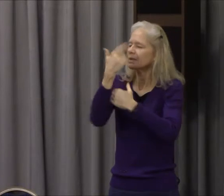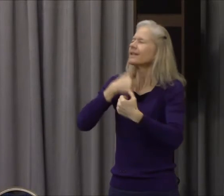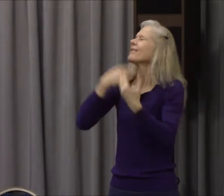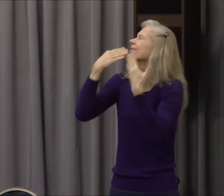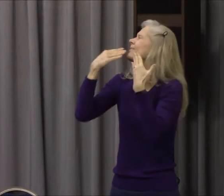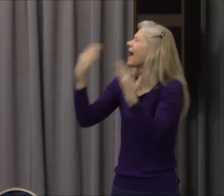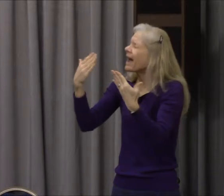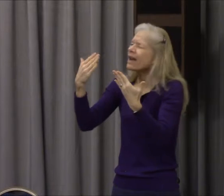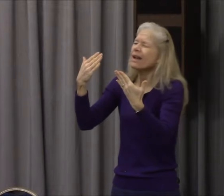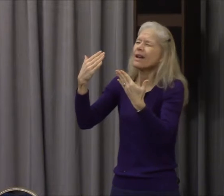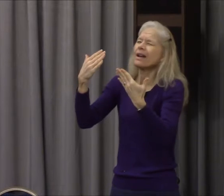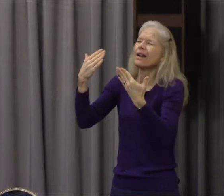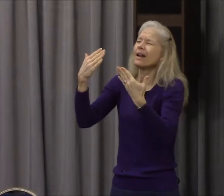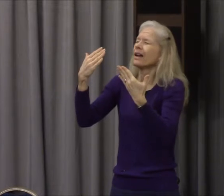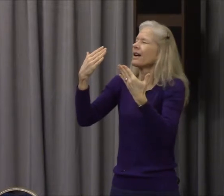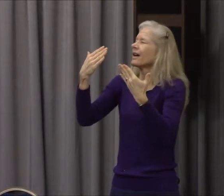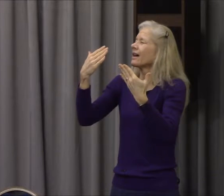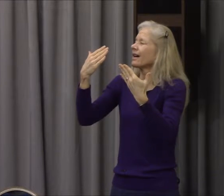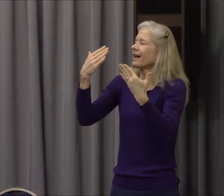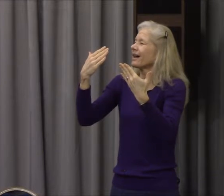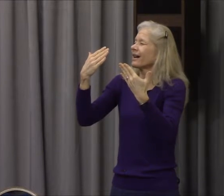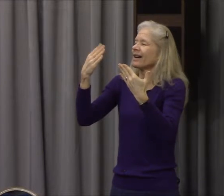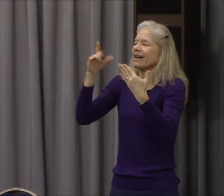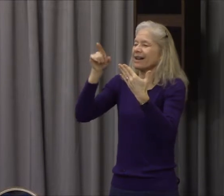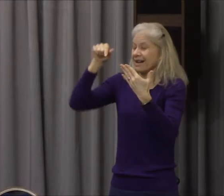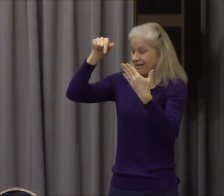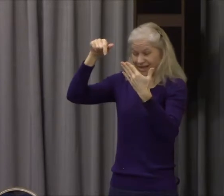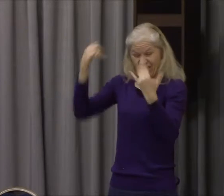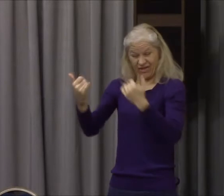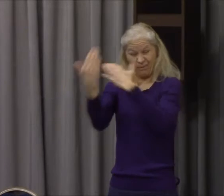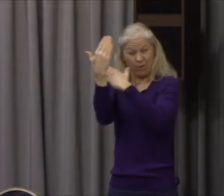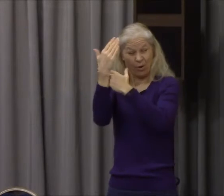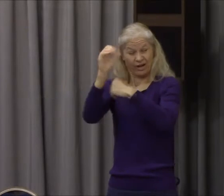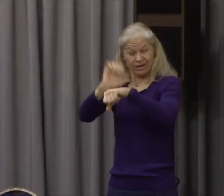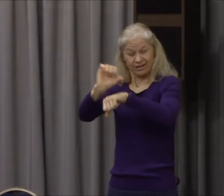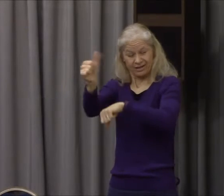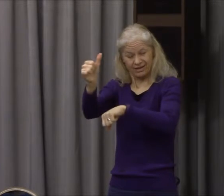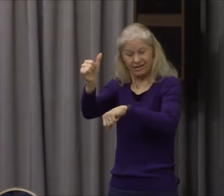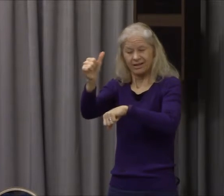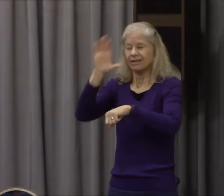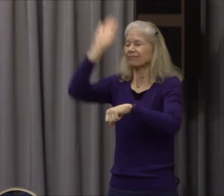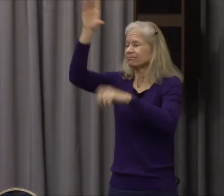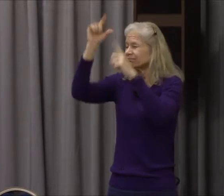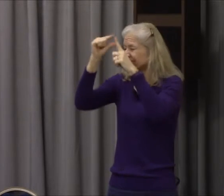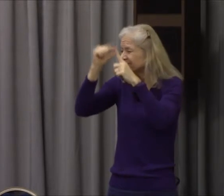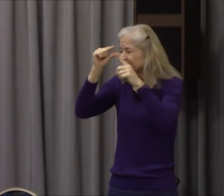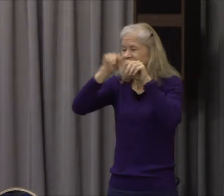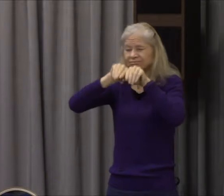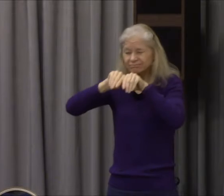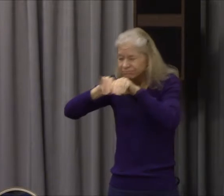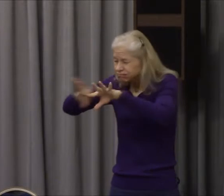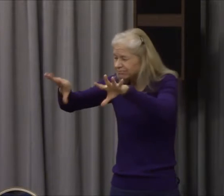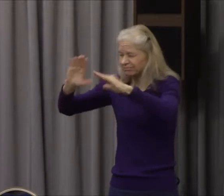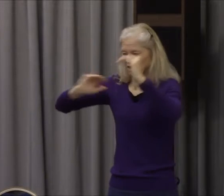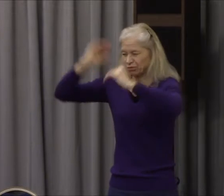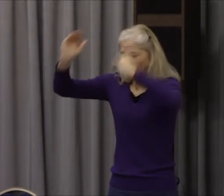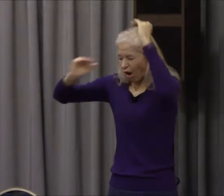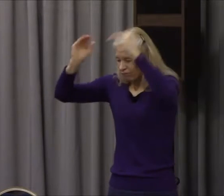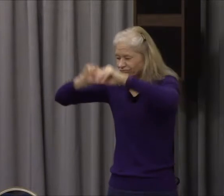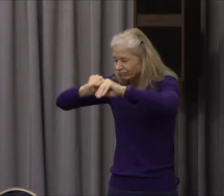has gone forth out already in this place in the Sunday school hour with the children and adults. We've sung praises